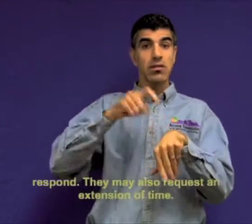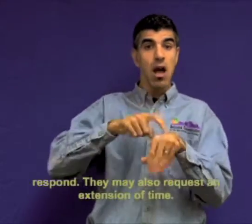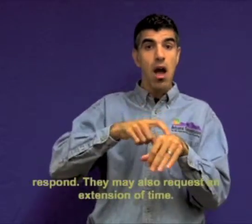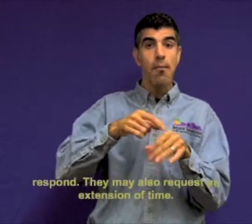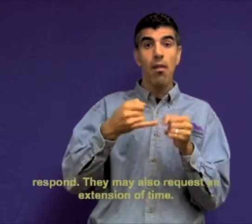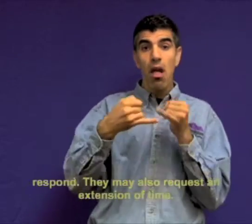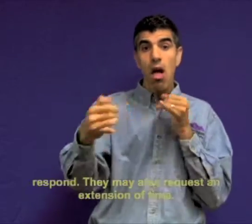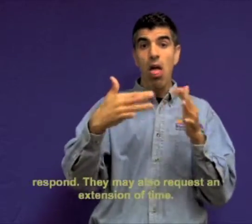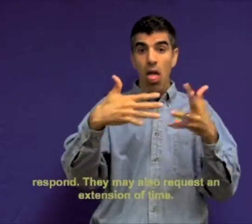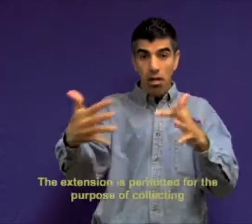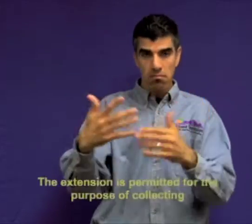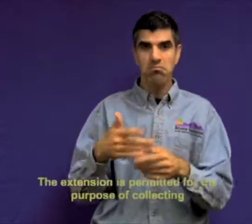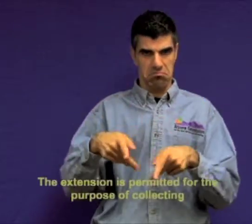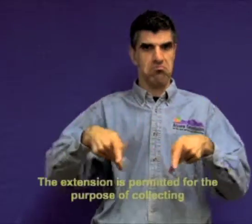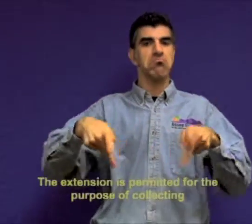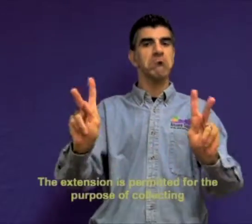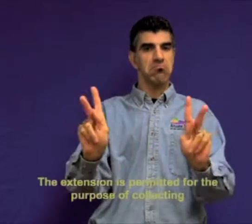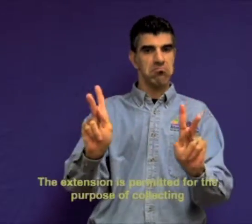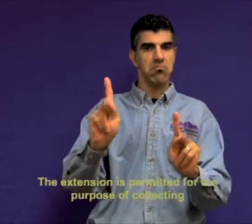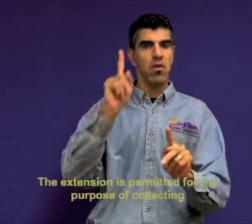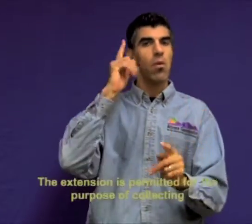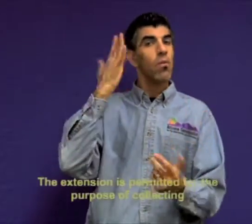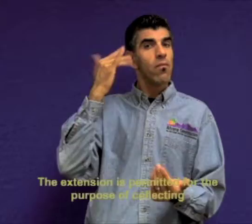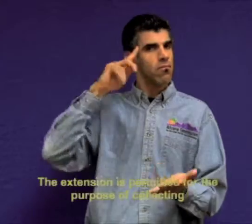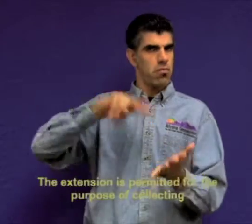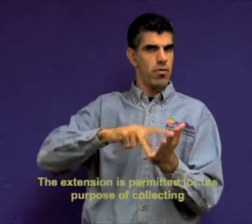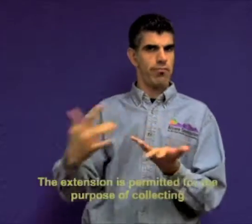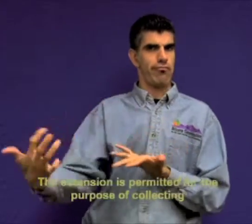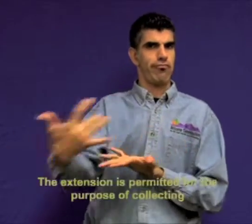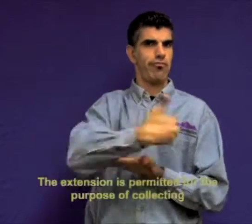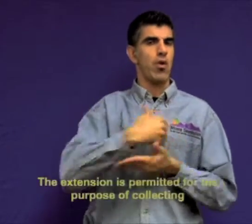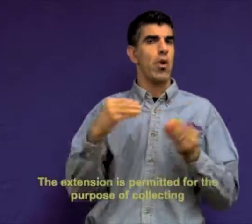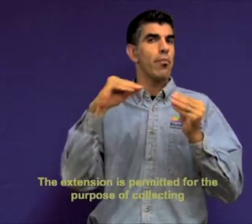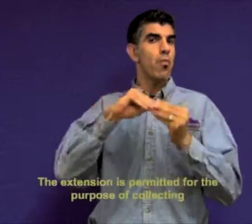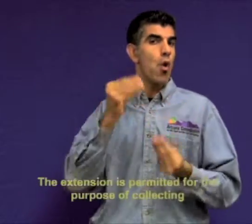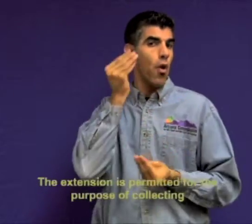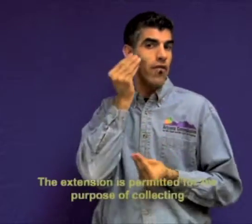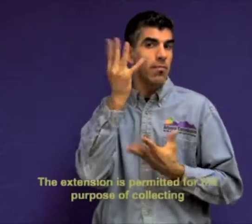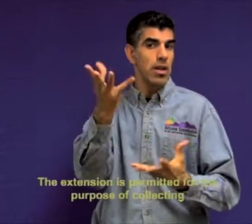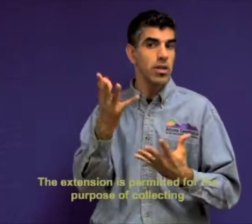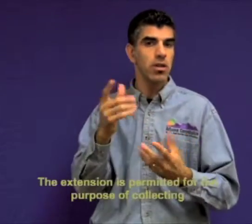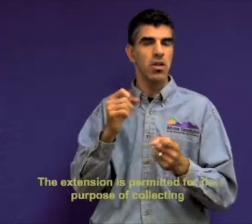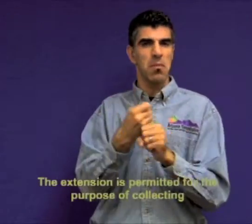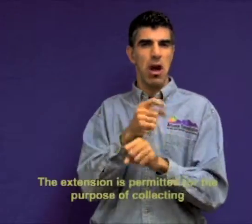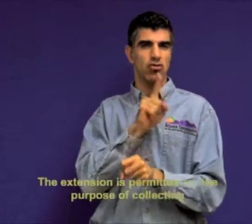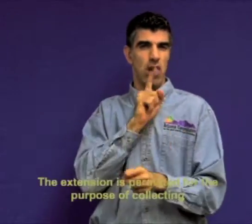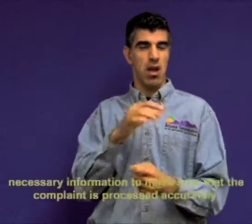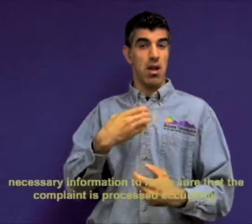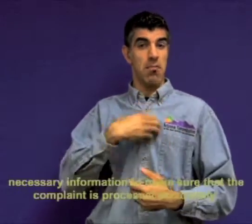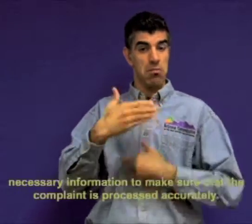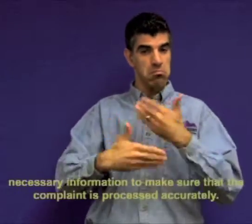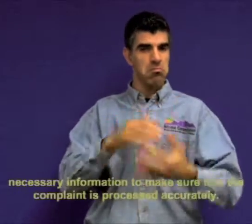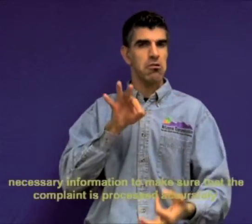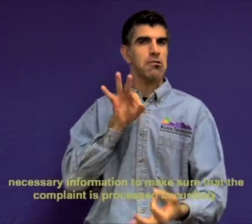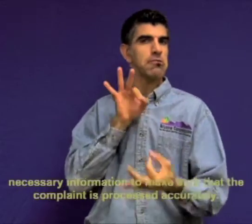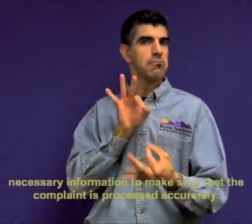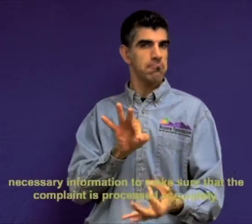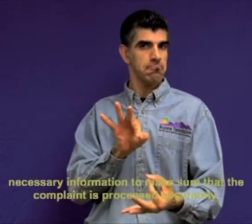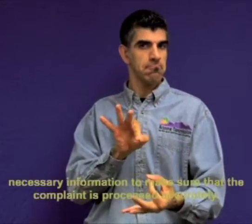The extension is permitted for the purpose of collecting necessary information to make sure that the complaint is